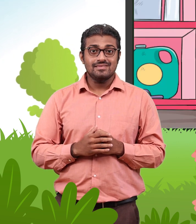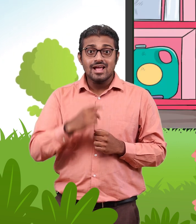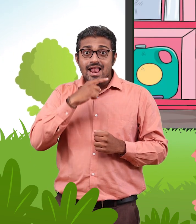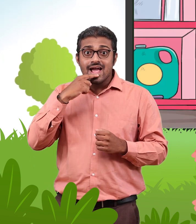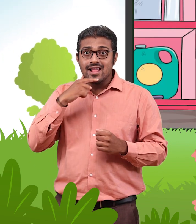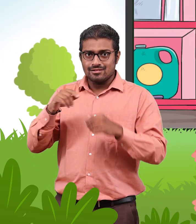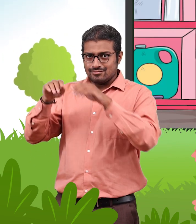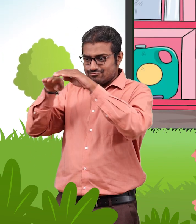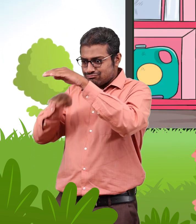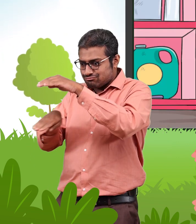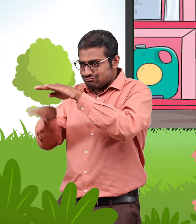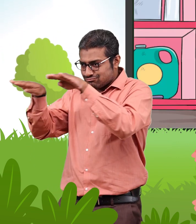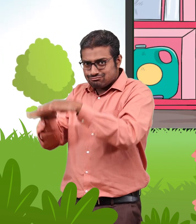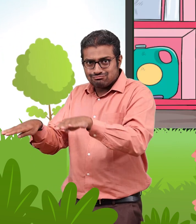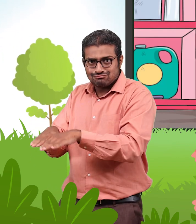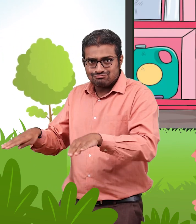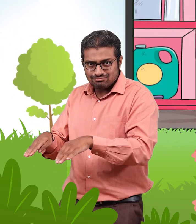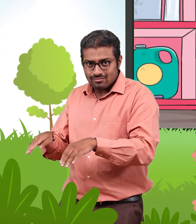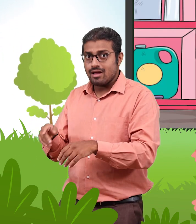Are you outside the red rack?